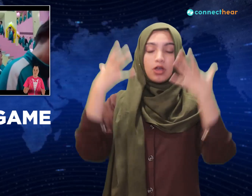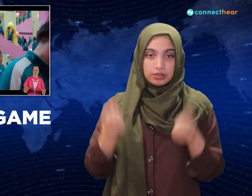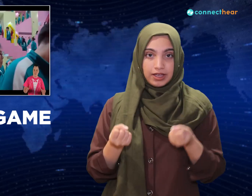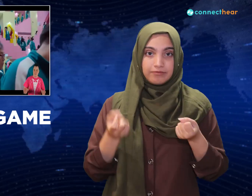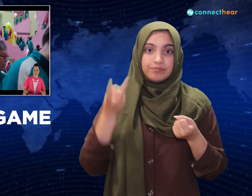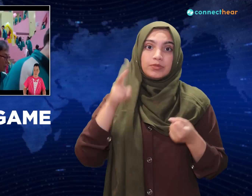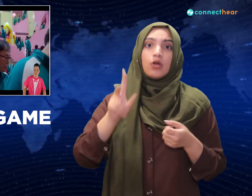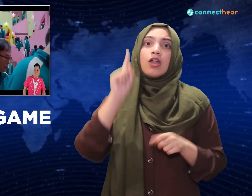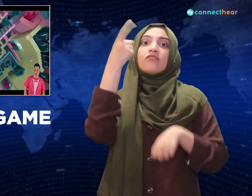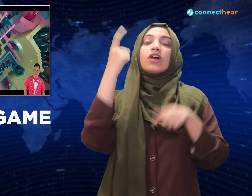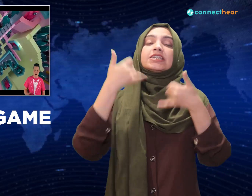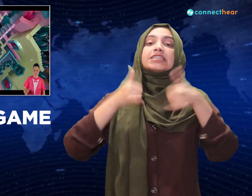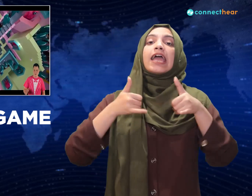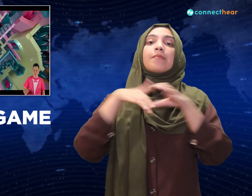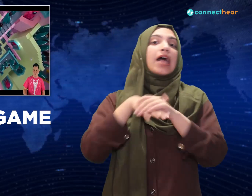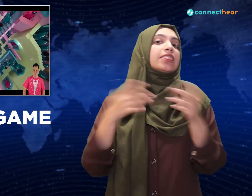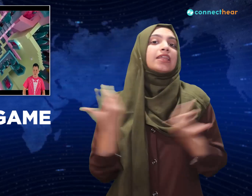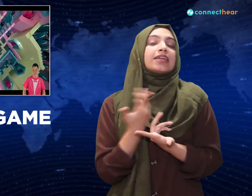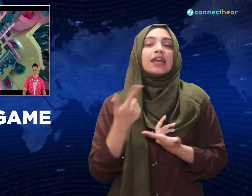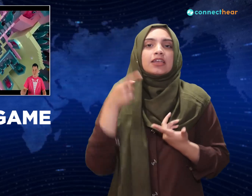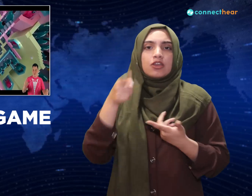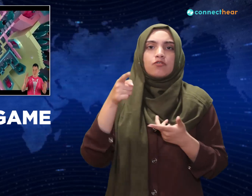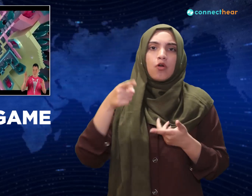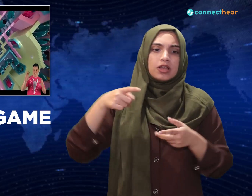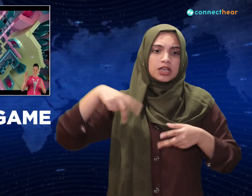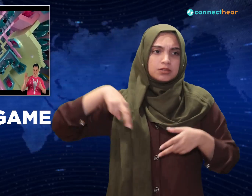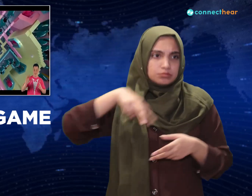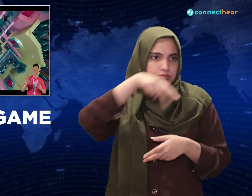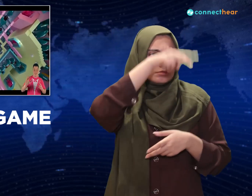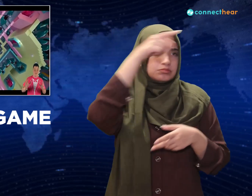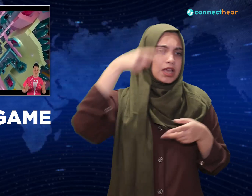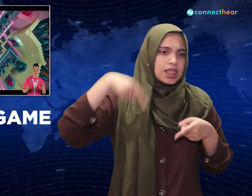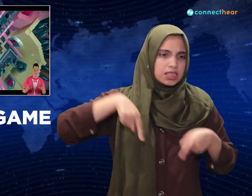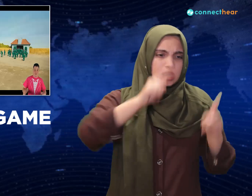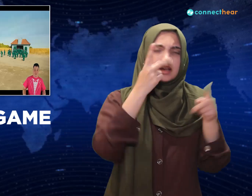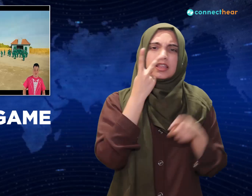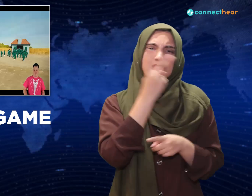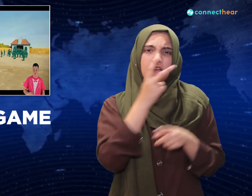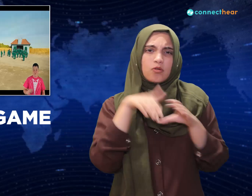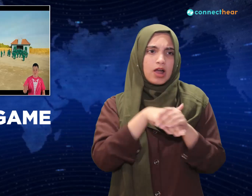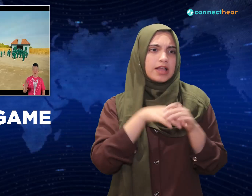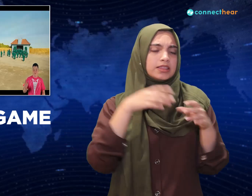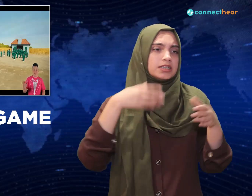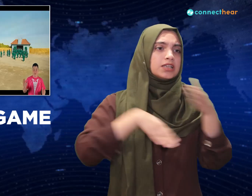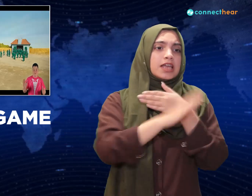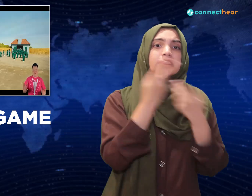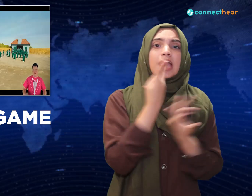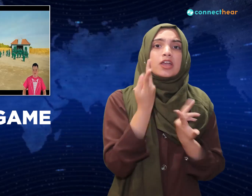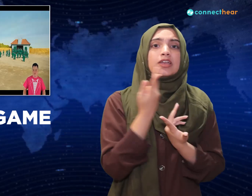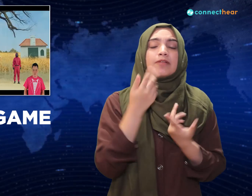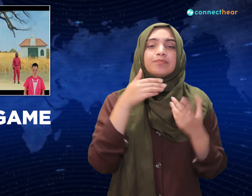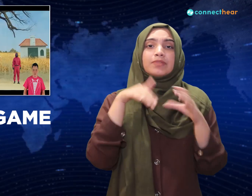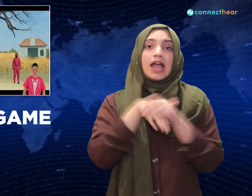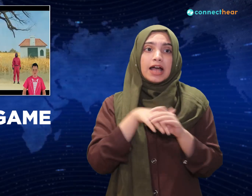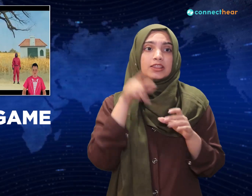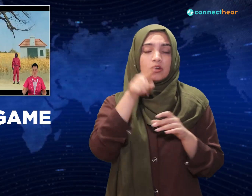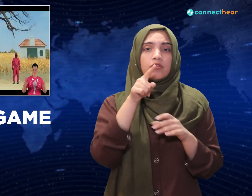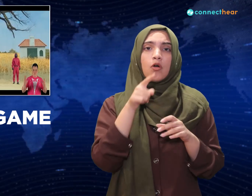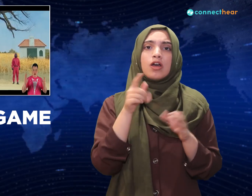first game, they walk there through this crazy staircase room. They go to a big fake field with this robot